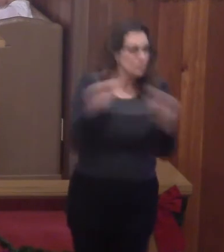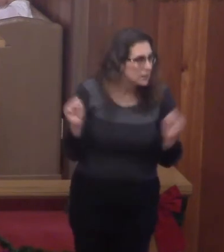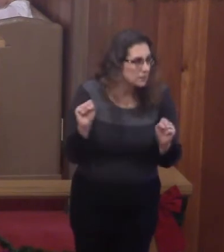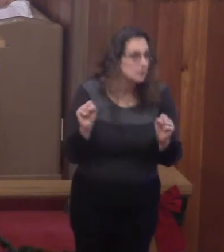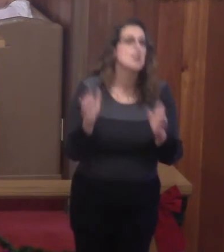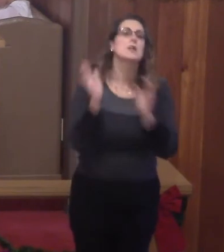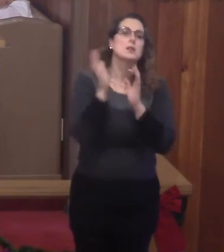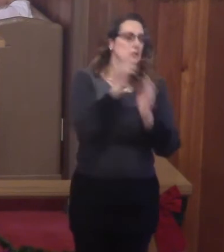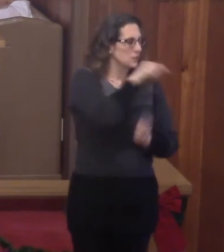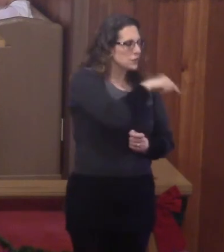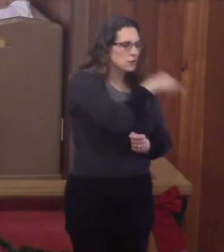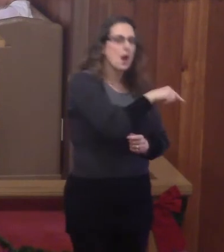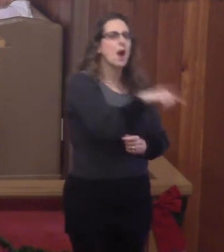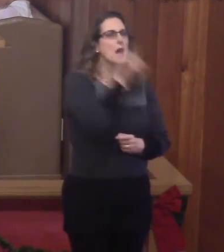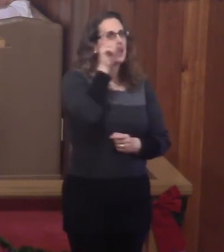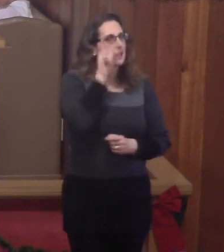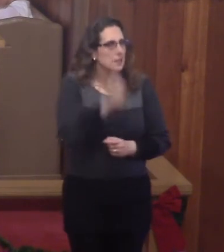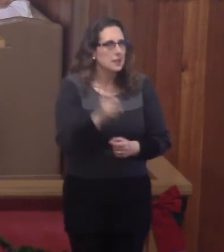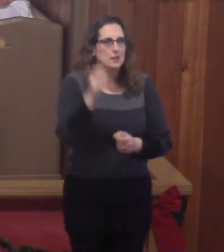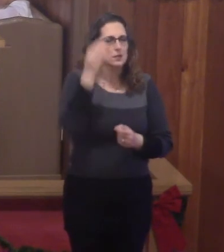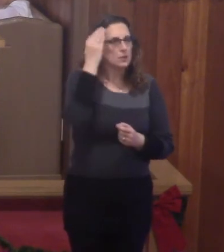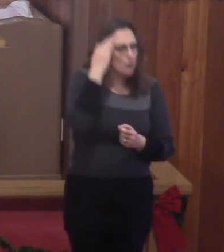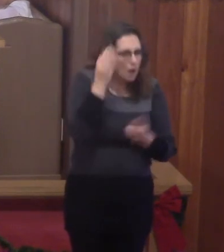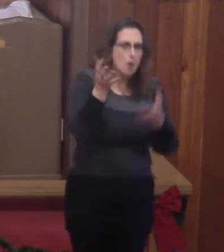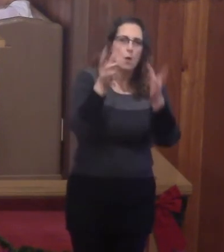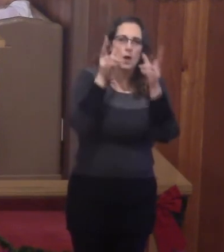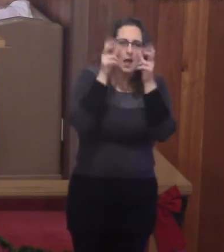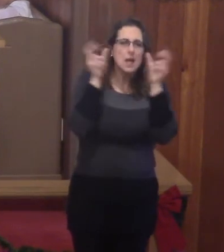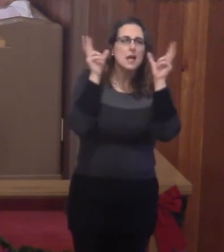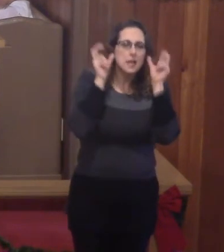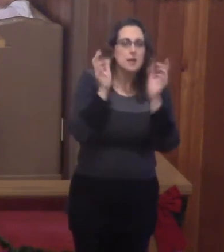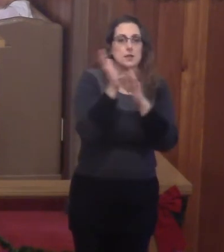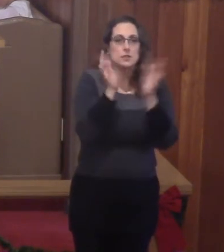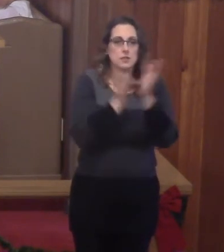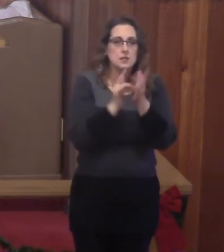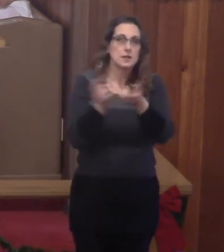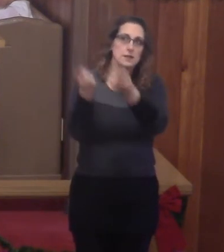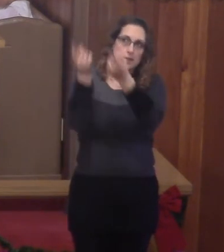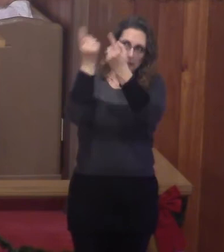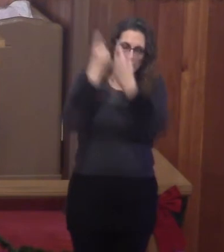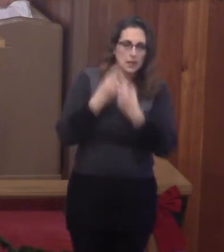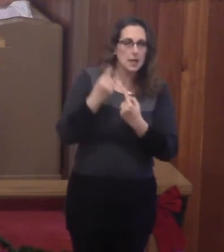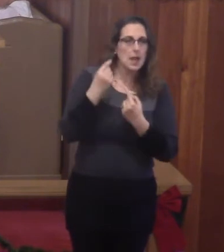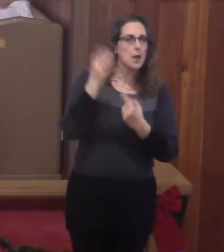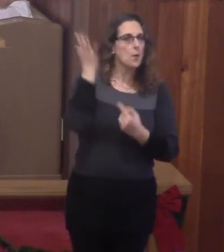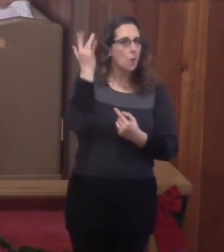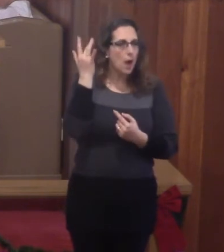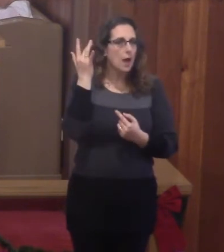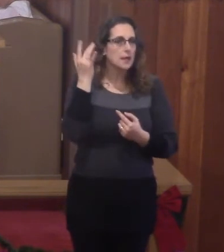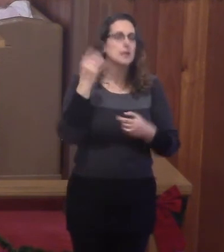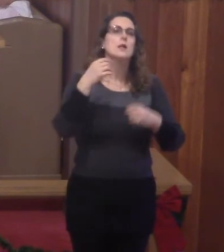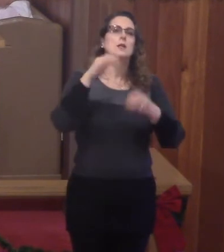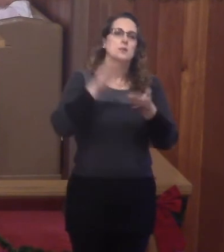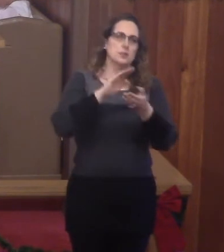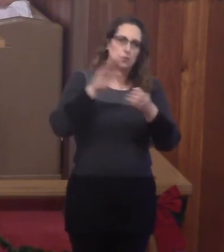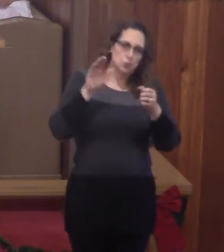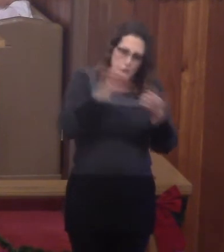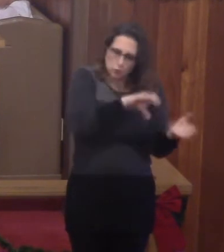John had to hear that Jesus came to fulfill all righteousness, to be John's